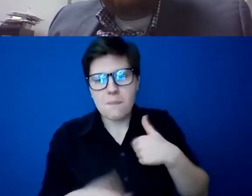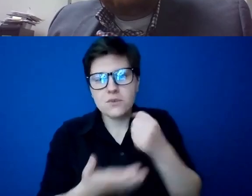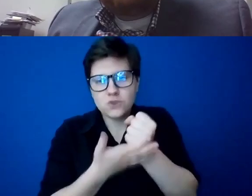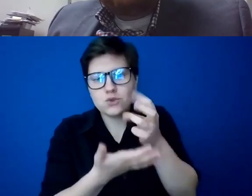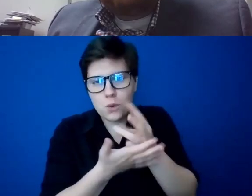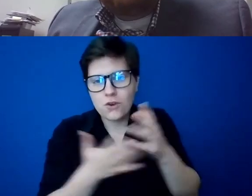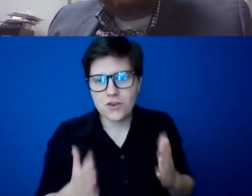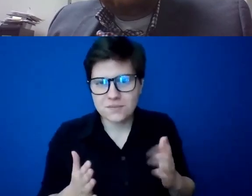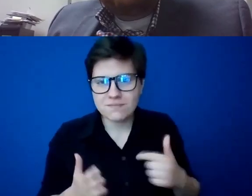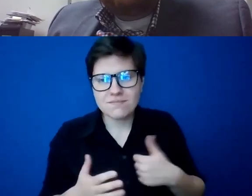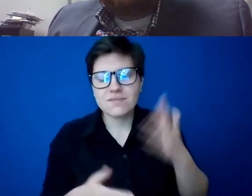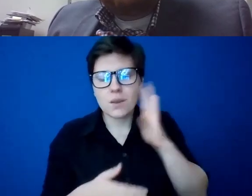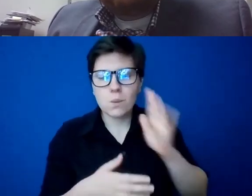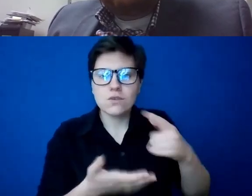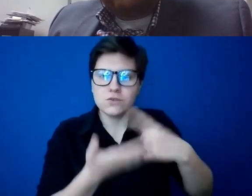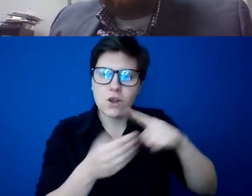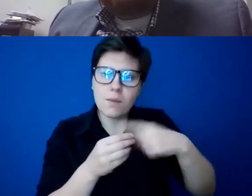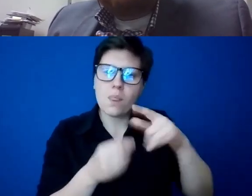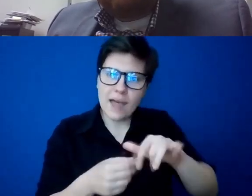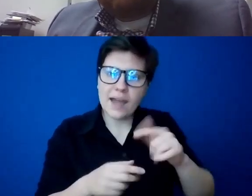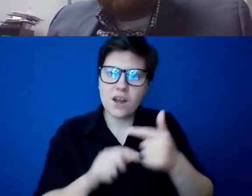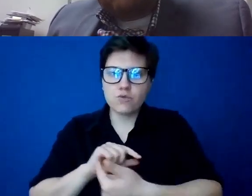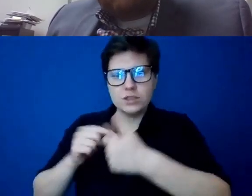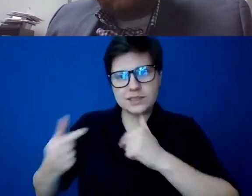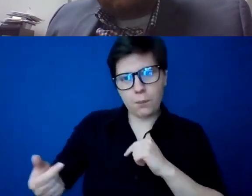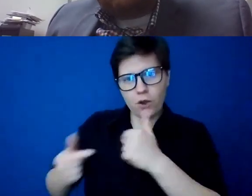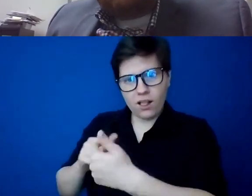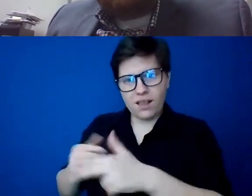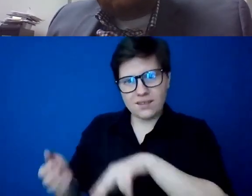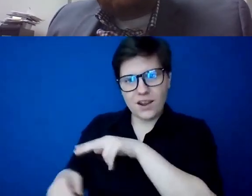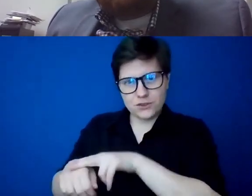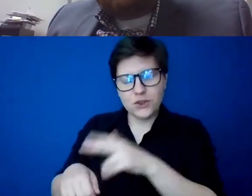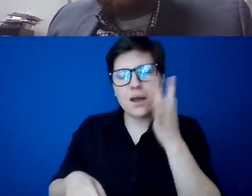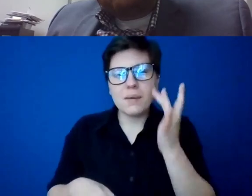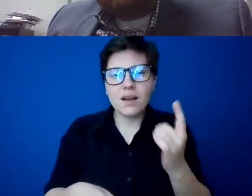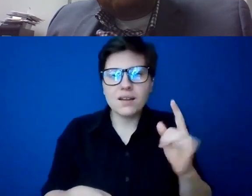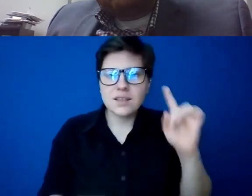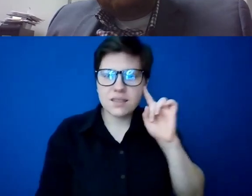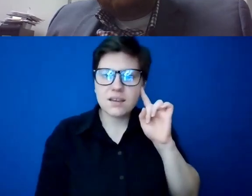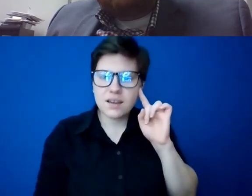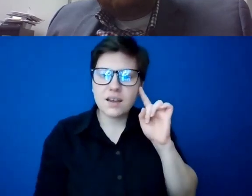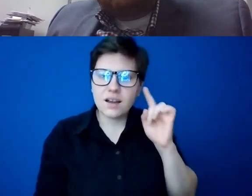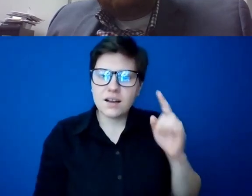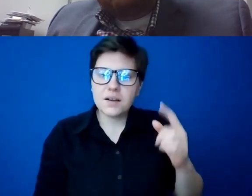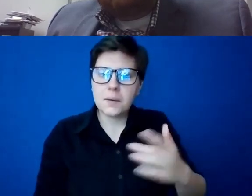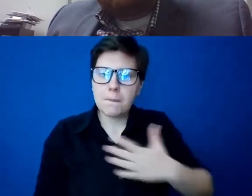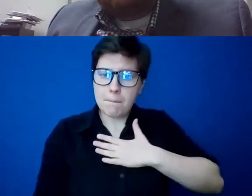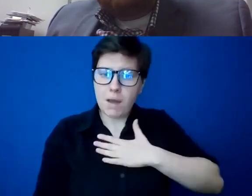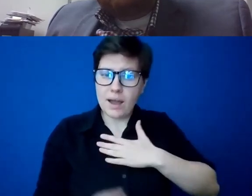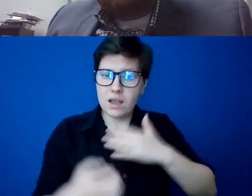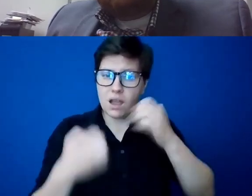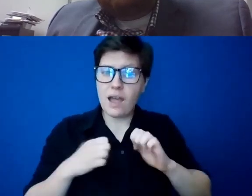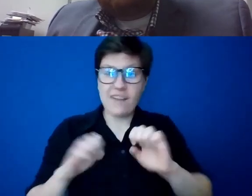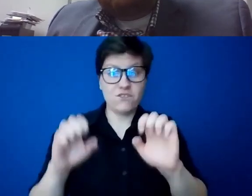I'm going to talk about the reciprocal nature because I think, I think my, my, my efforts to